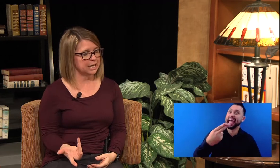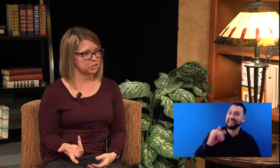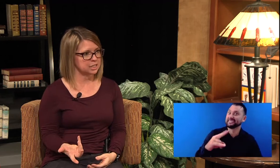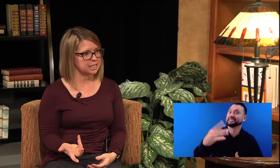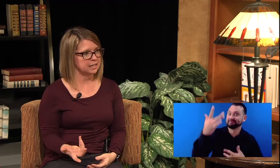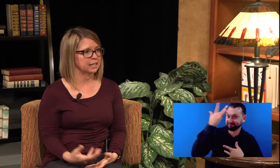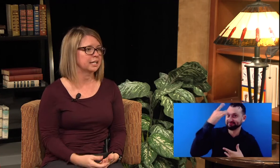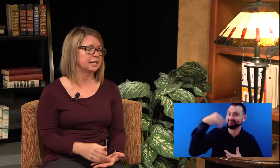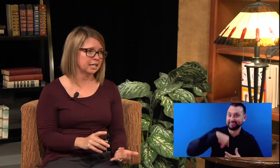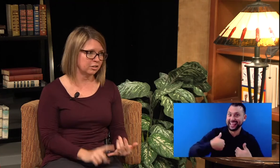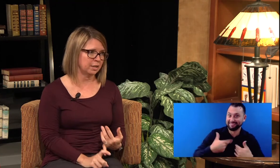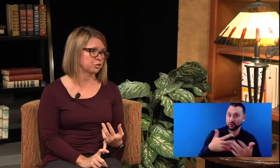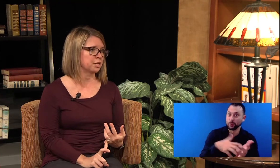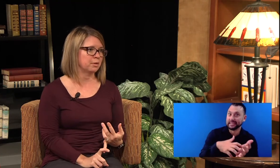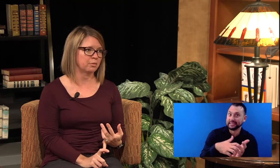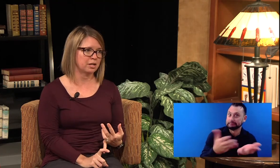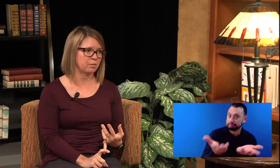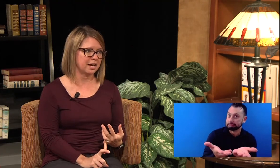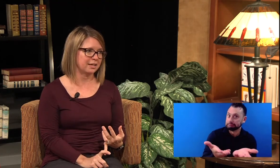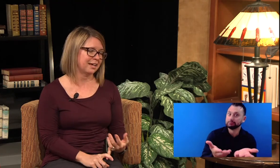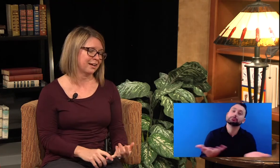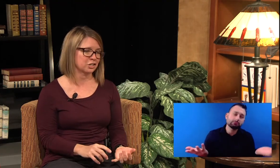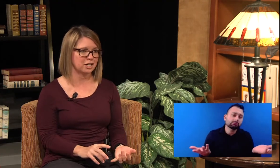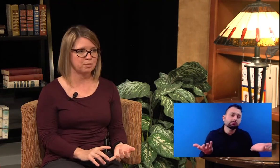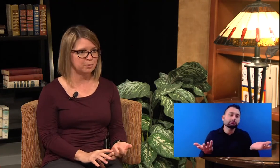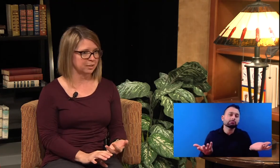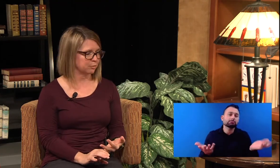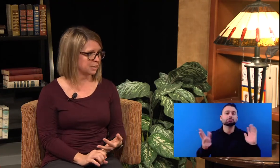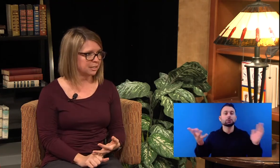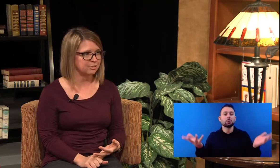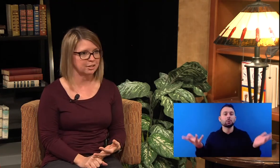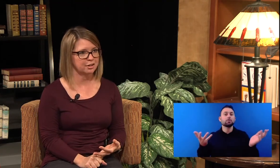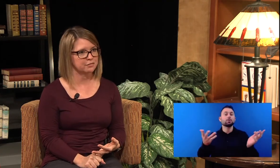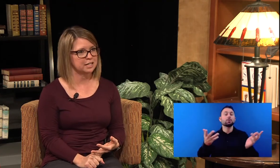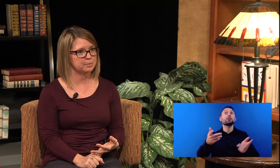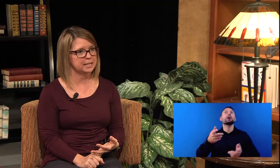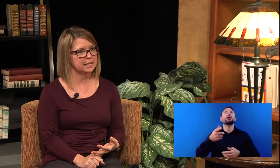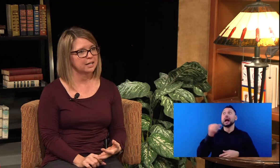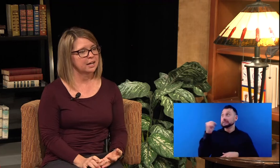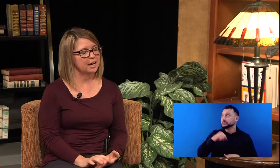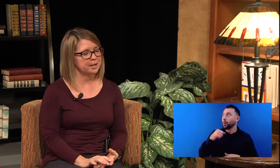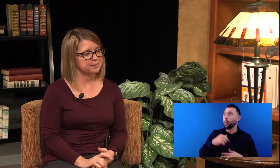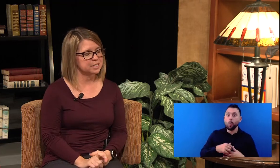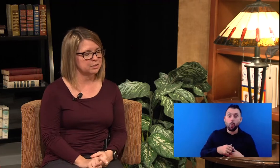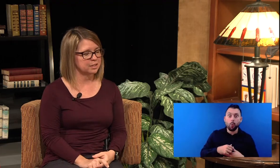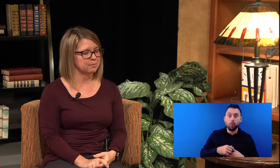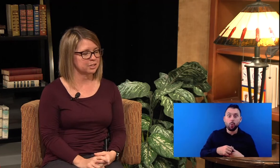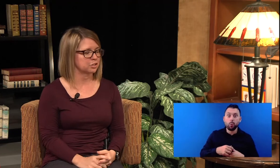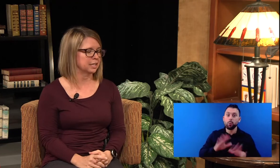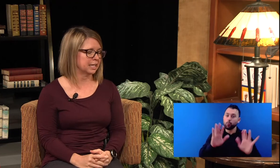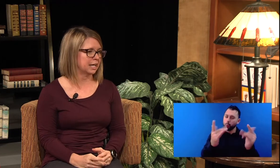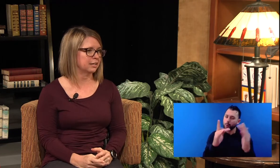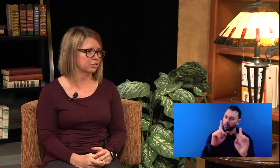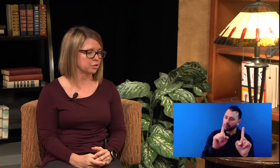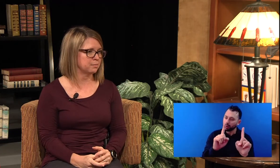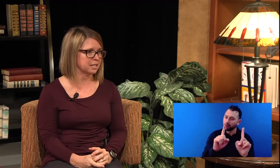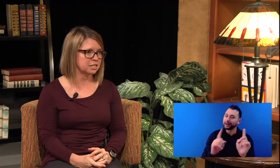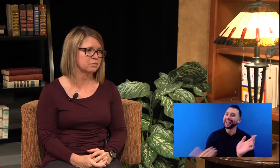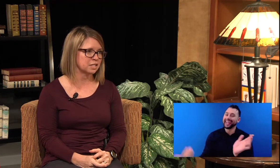agency that can get you on treatment right away. They actually have people that will take you there if need be. Um, so you can make sure to get on treatment as soon as